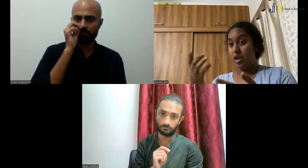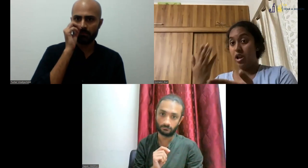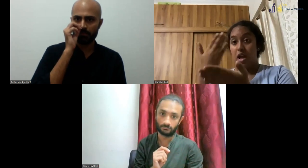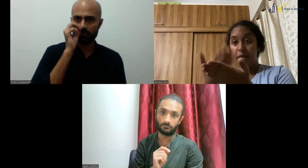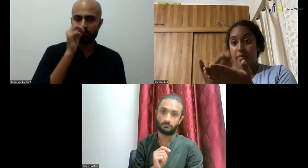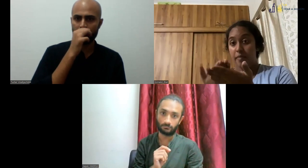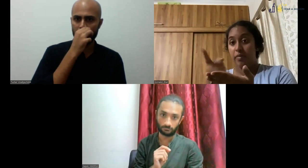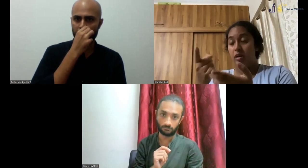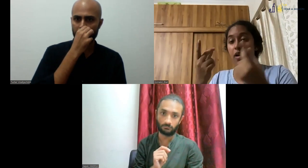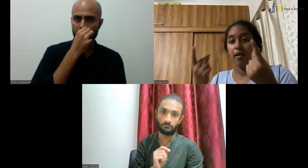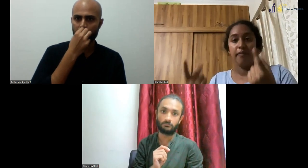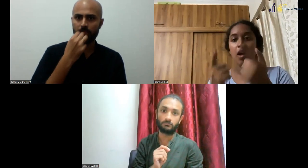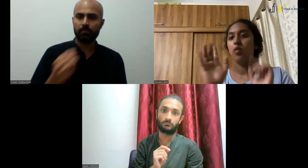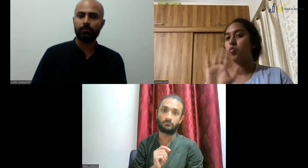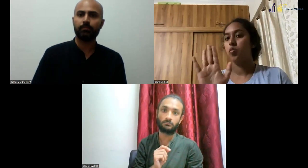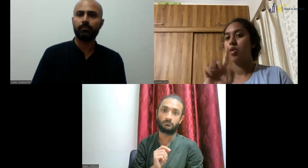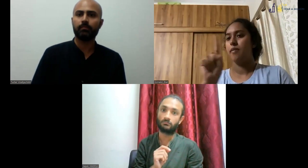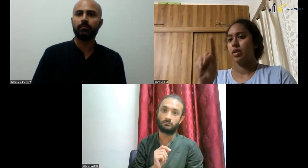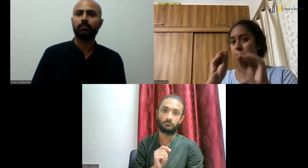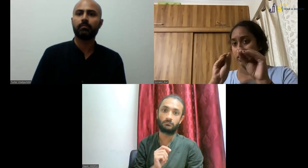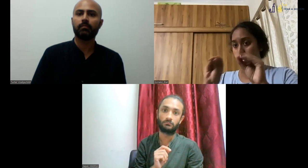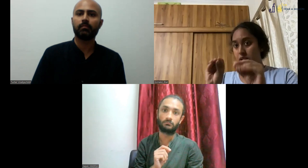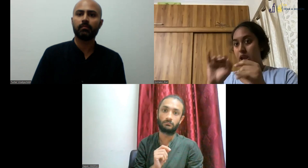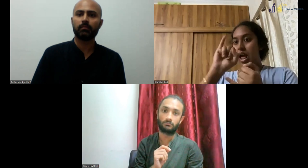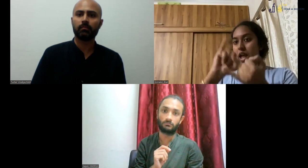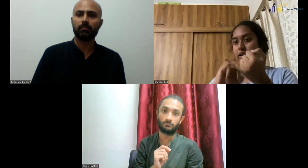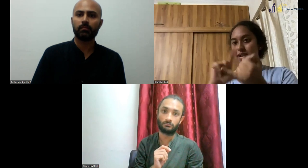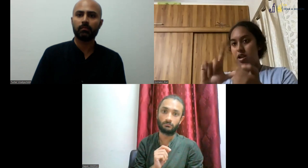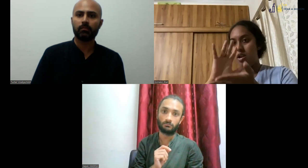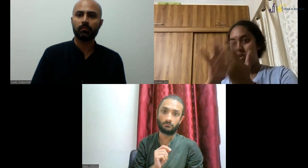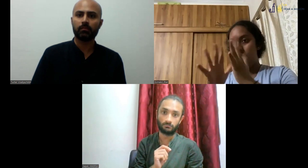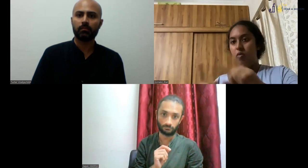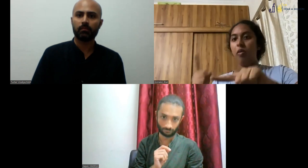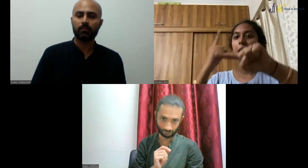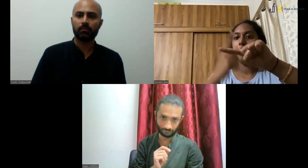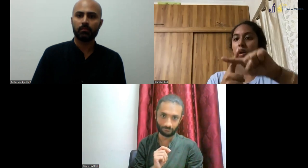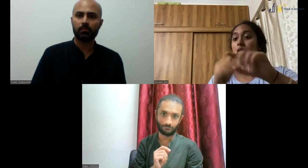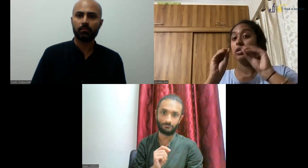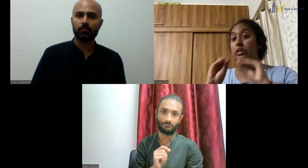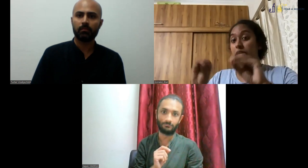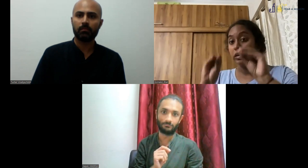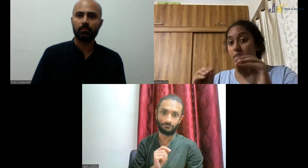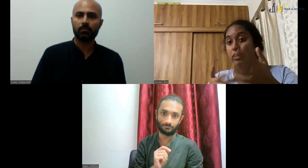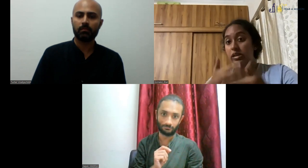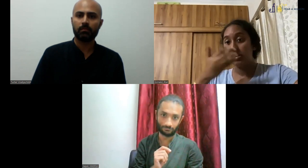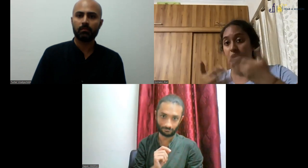Vishwajit on my behalf. whenever people apply and they are coming in